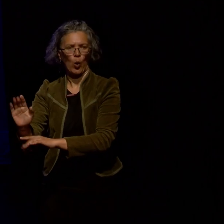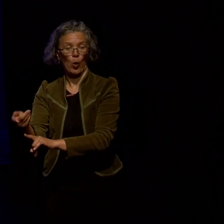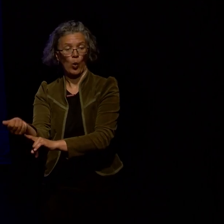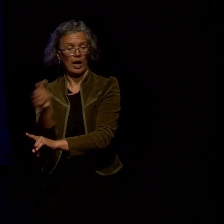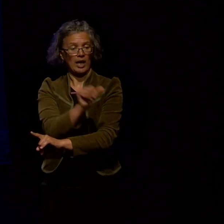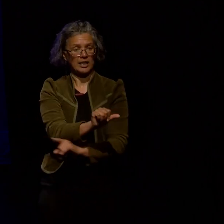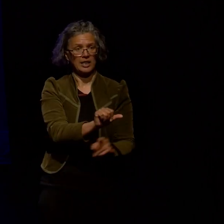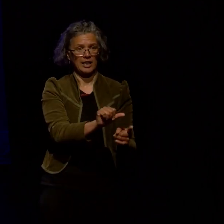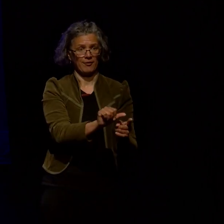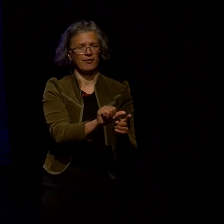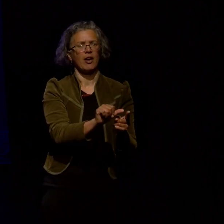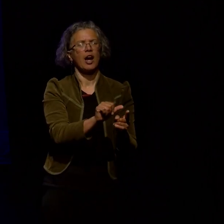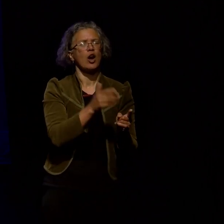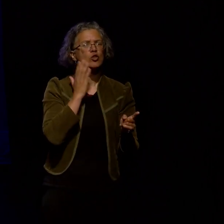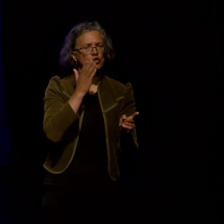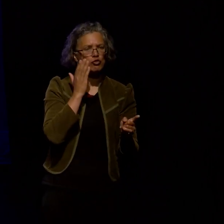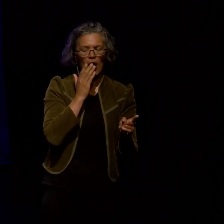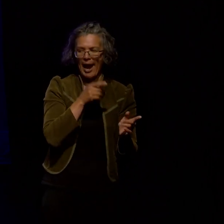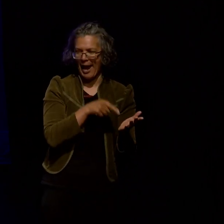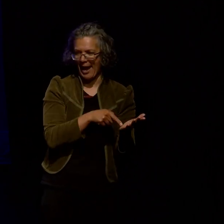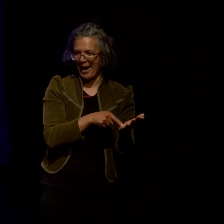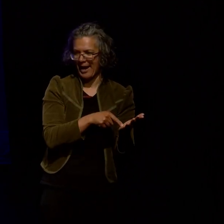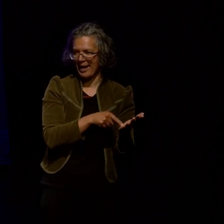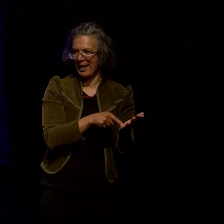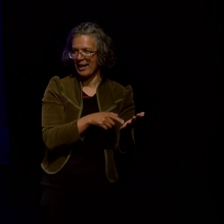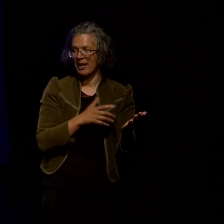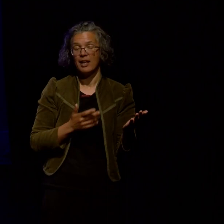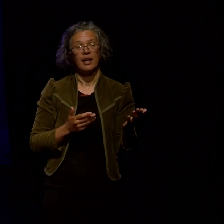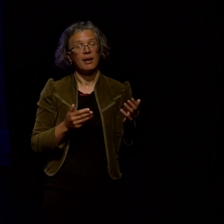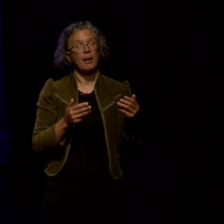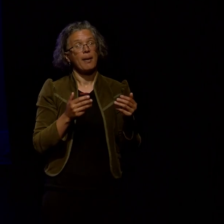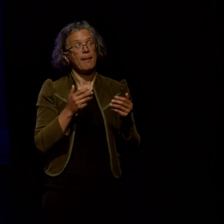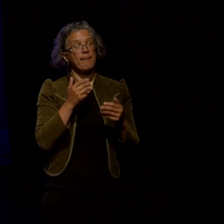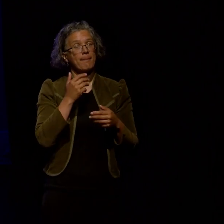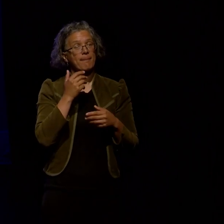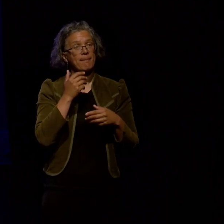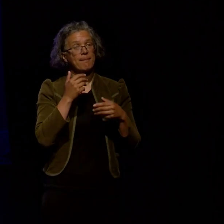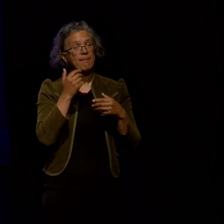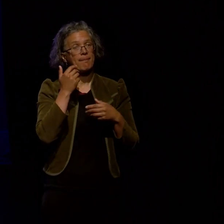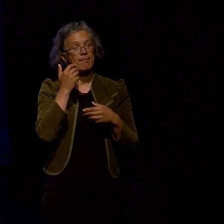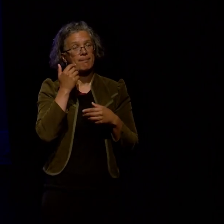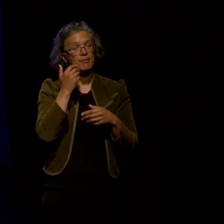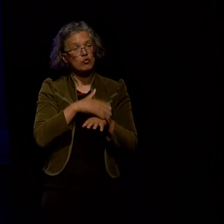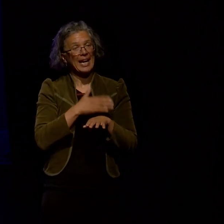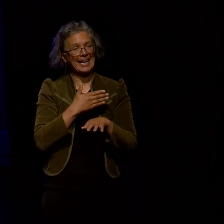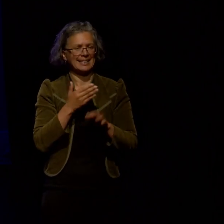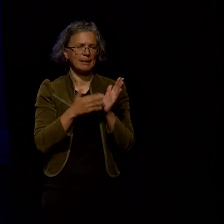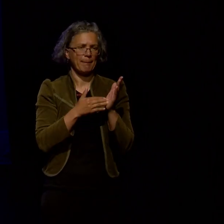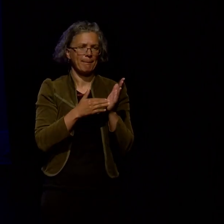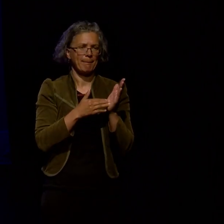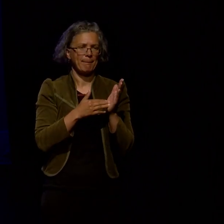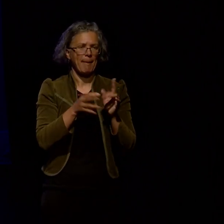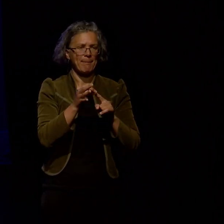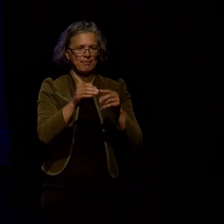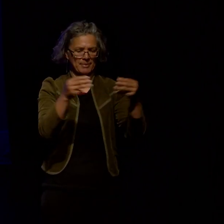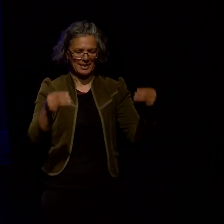and each column represents a chapter a row represents a chapter and the boxes of these double page spreads so these are all the spreads that are based